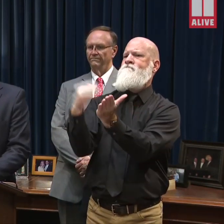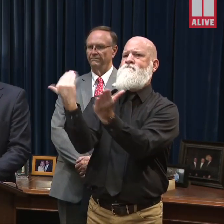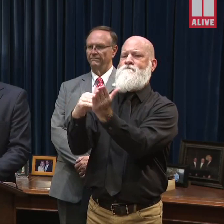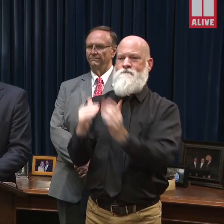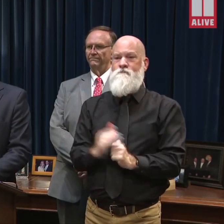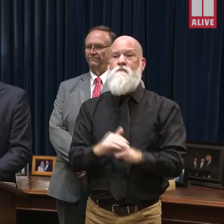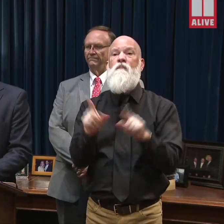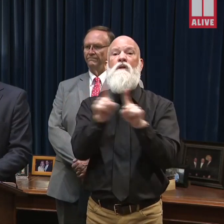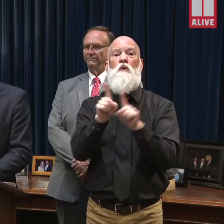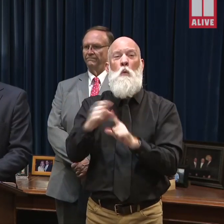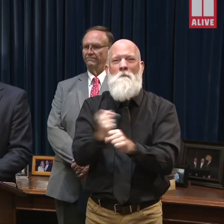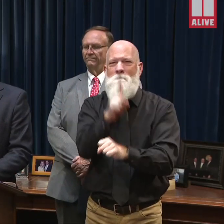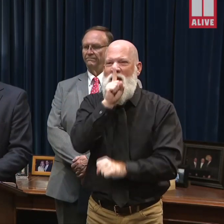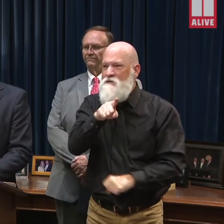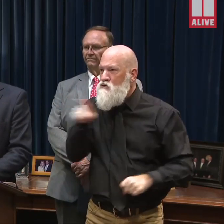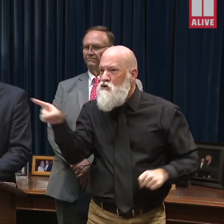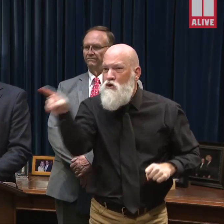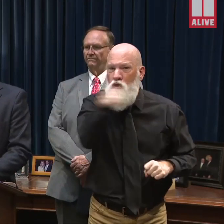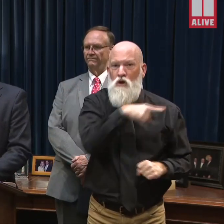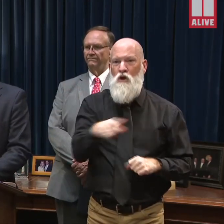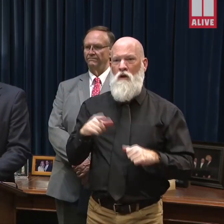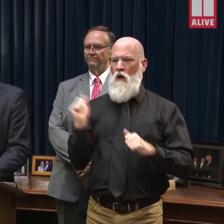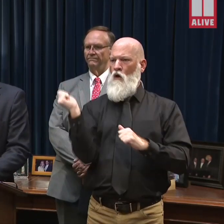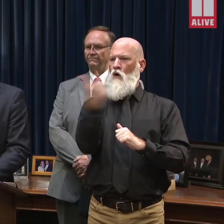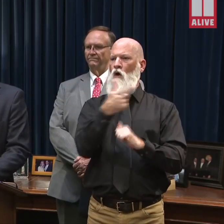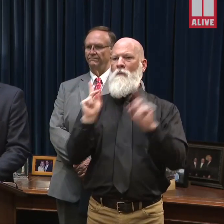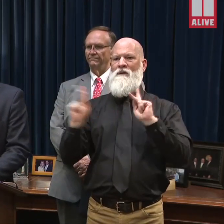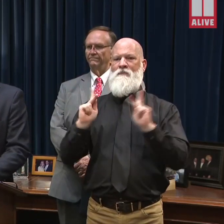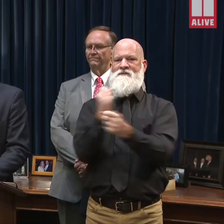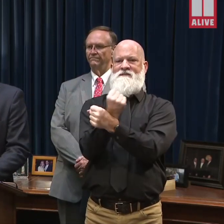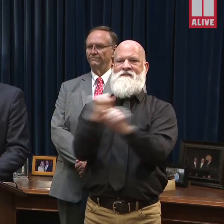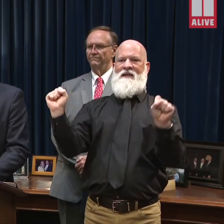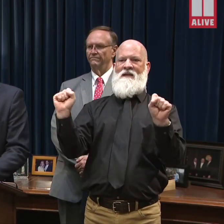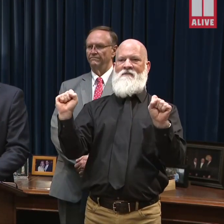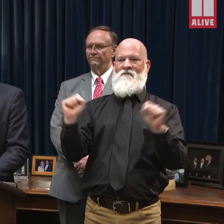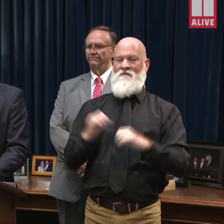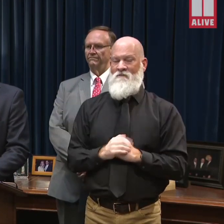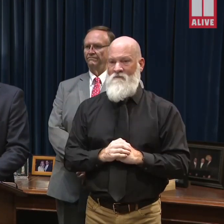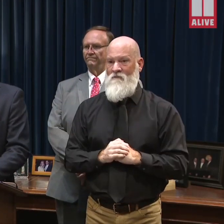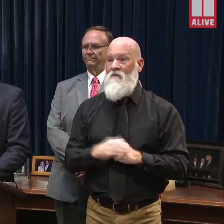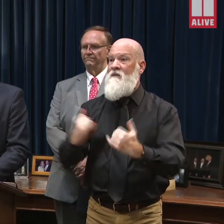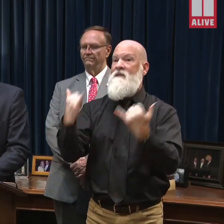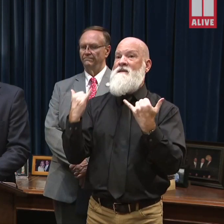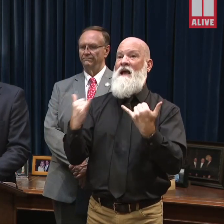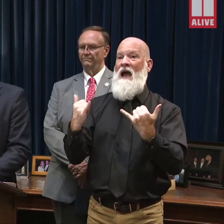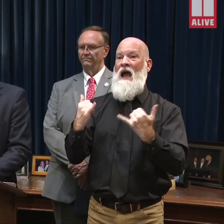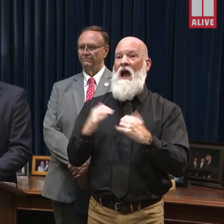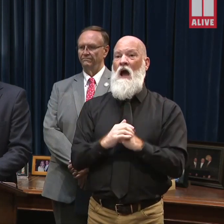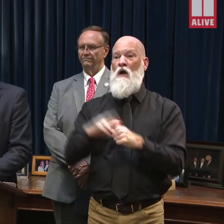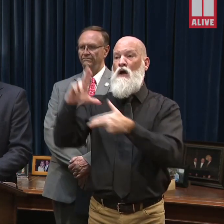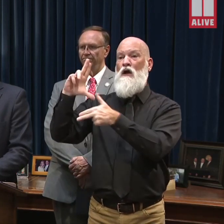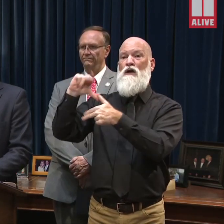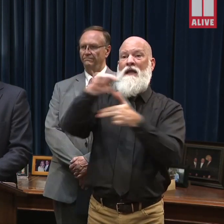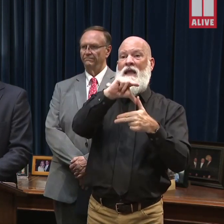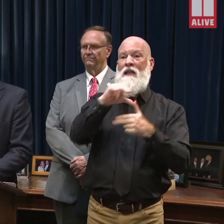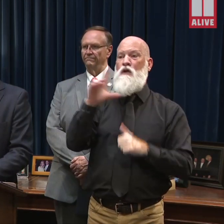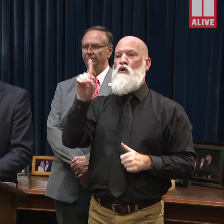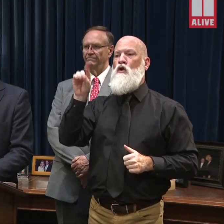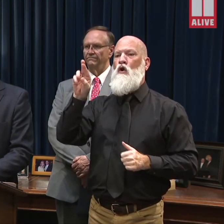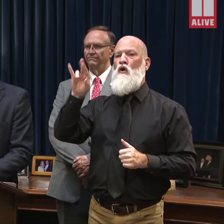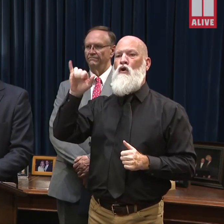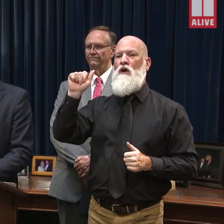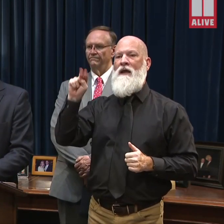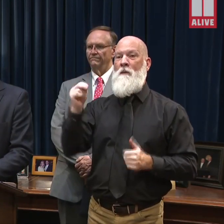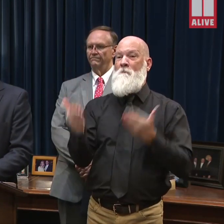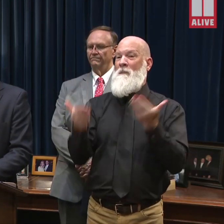Right now, weather officials project that Hurricane Dorian may continue to strengthen and the cone of the impact could move